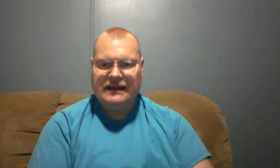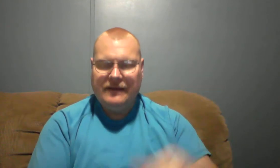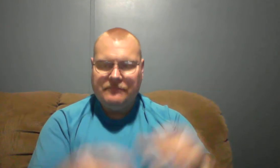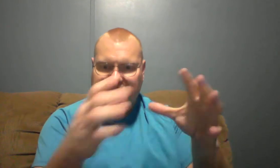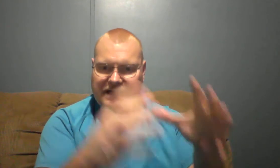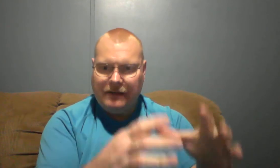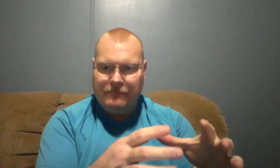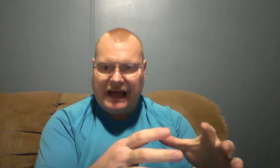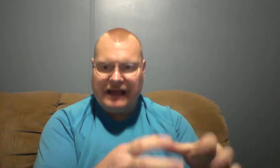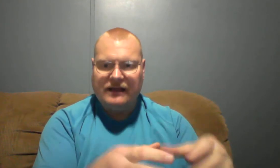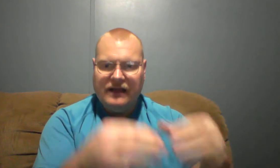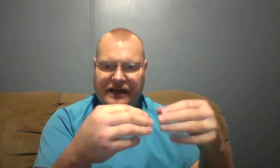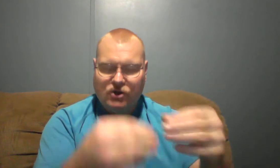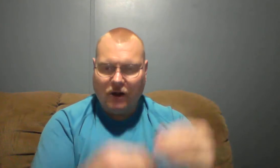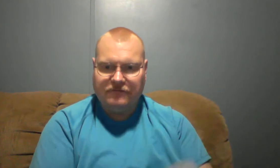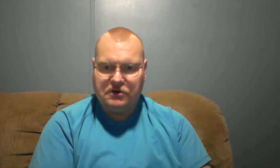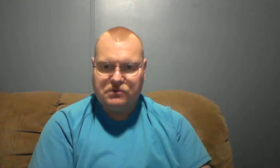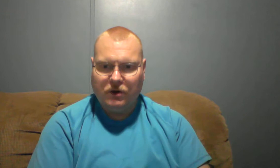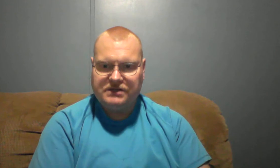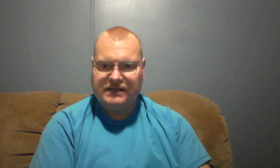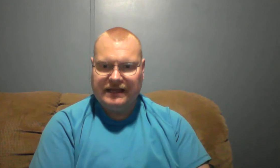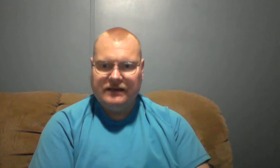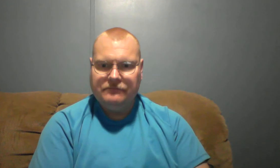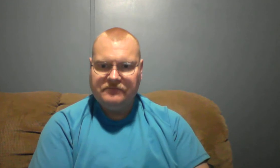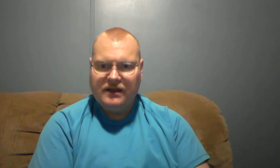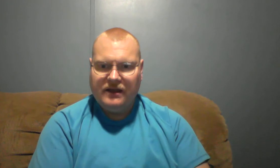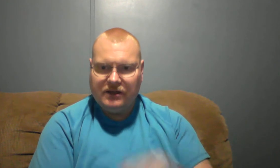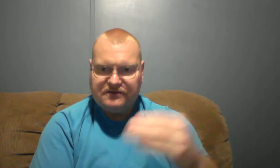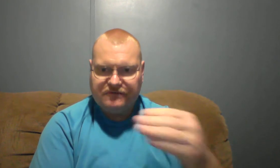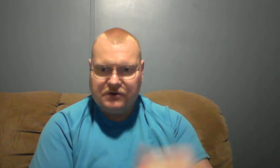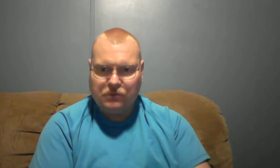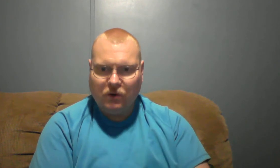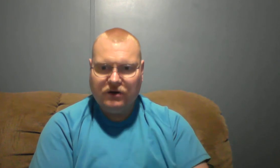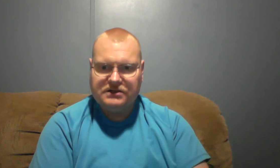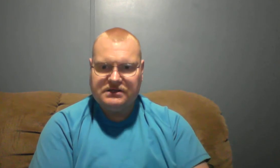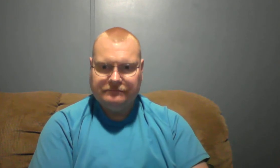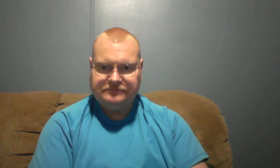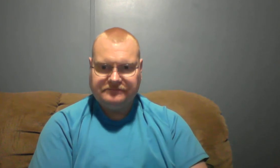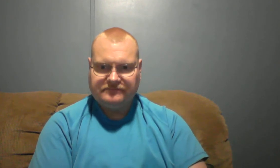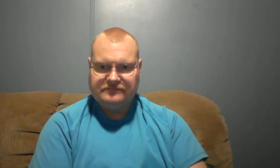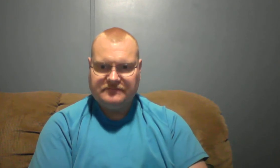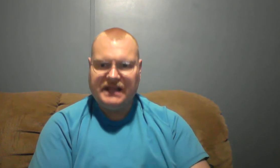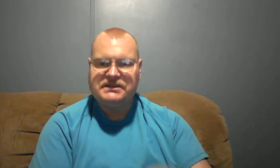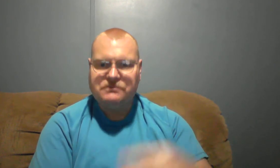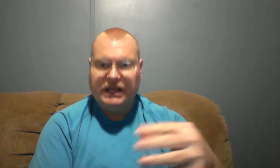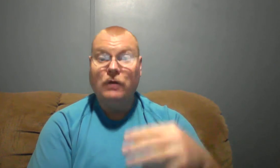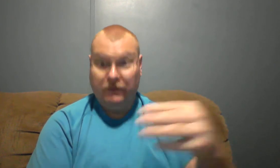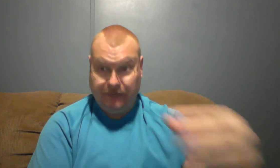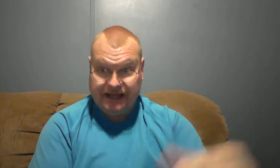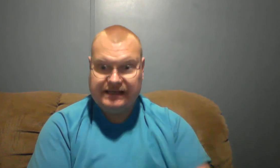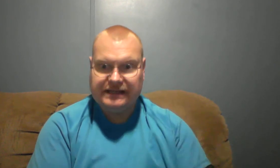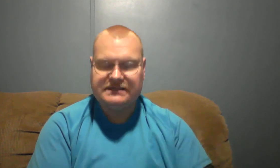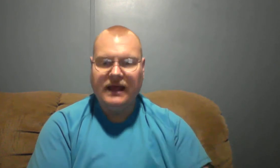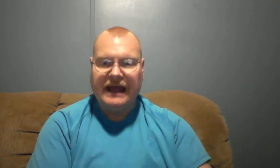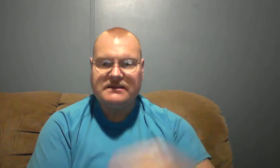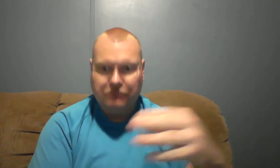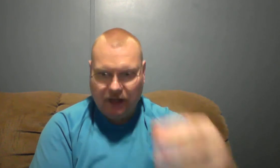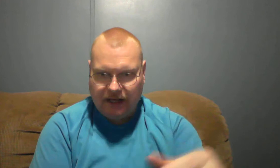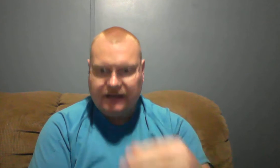and come back and do our first works again. And those first works is bring repentance and the blood of